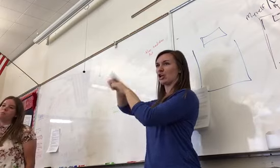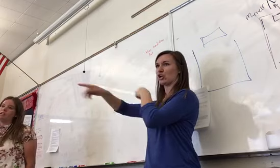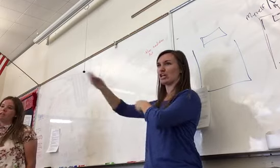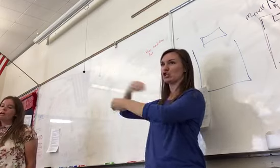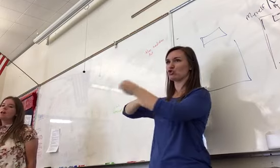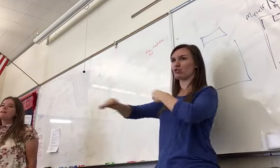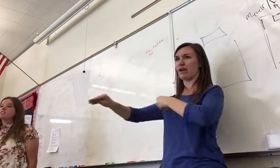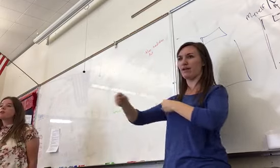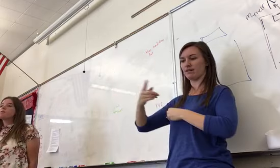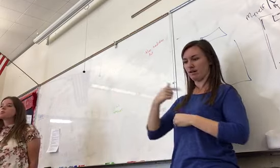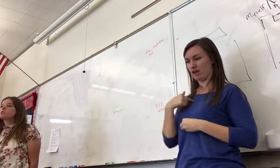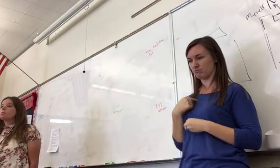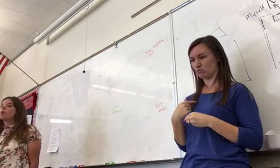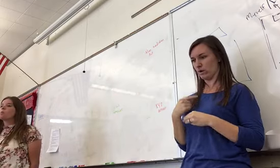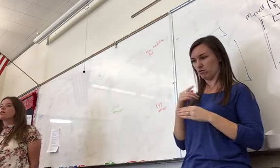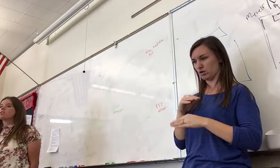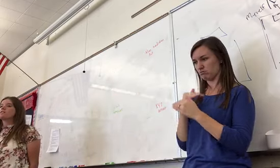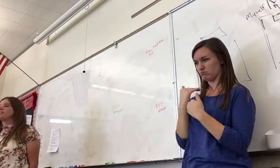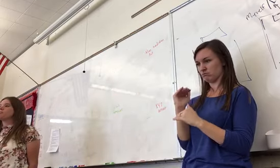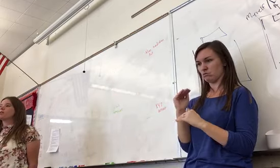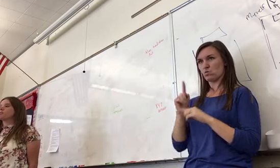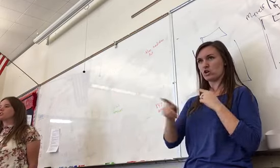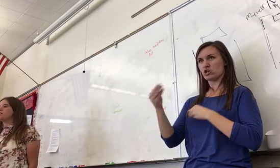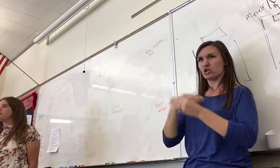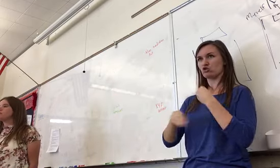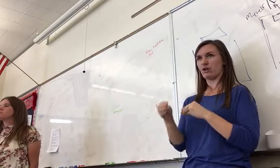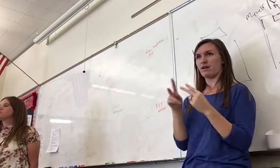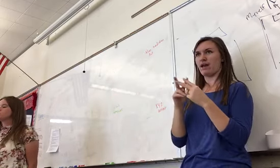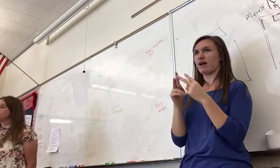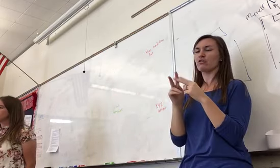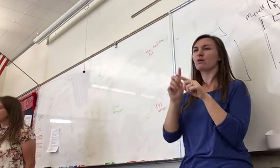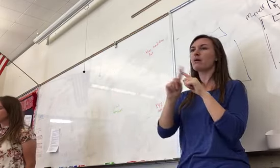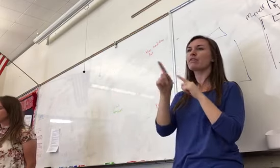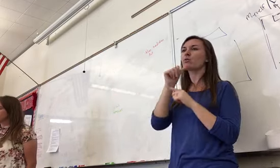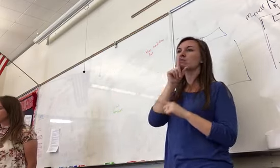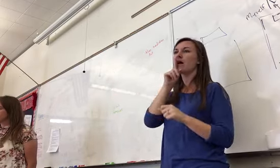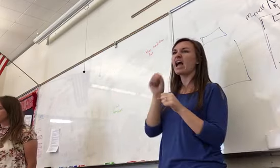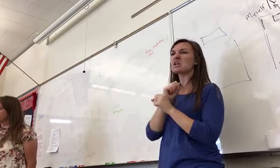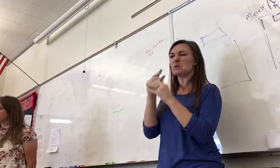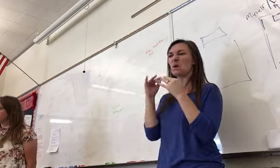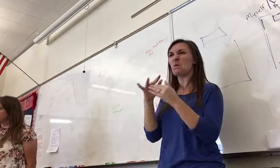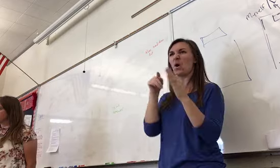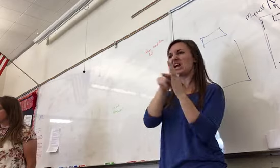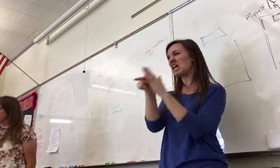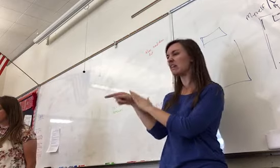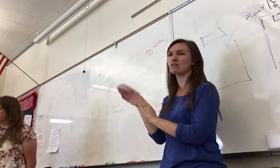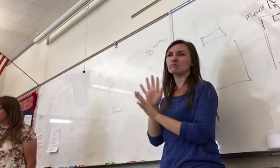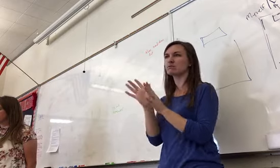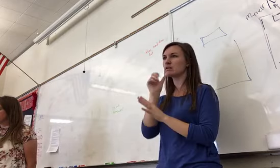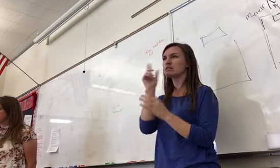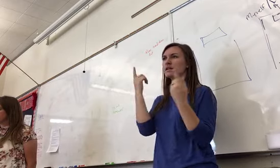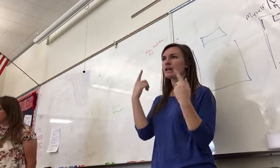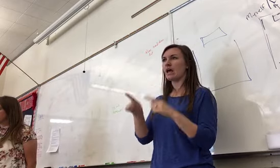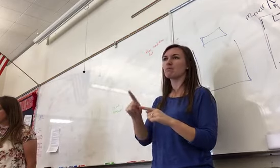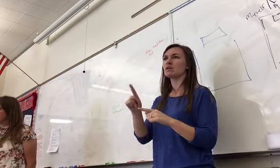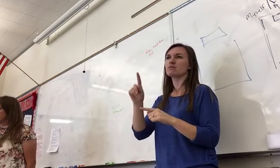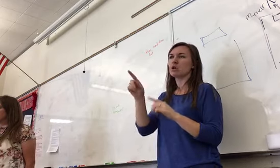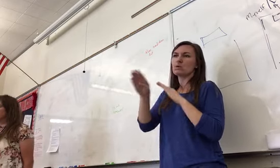anybody. That's pretty much what the war was. Hardly any blood was shed. I saw in the different books that there was naval skirmishes during the war.